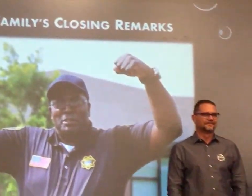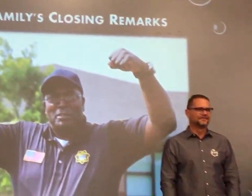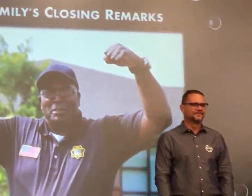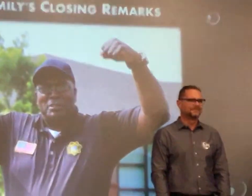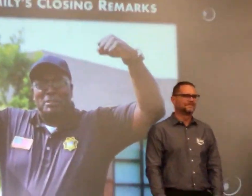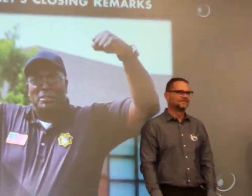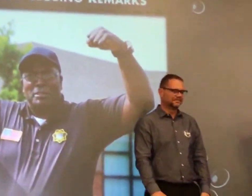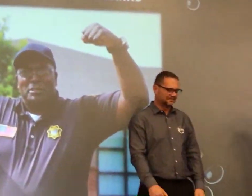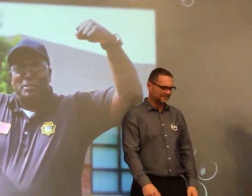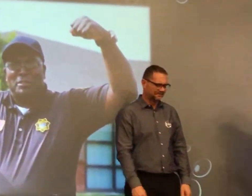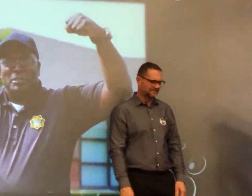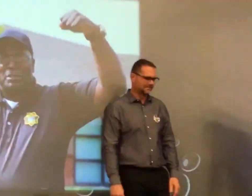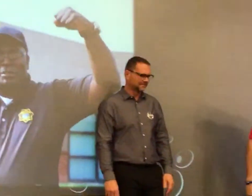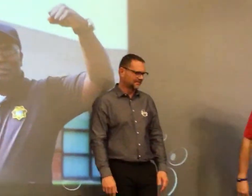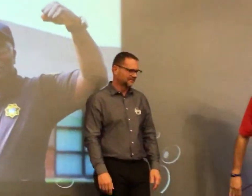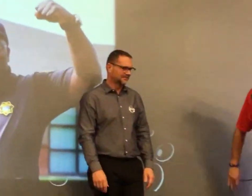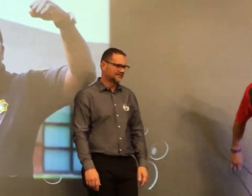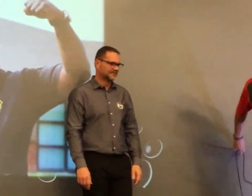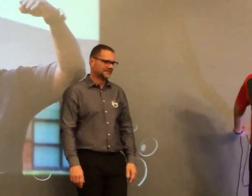We'll having